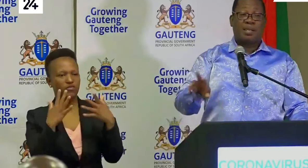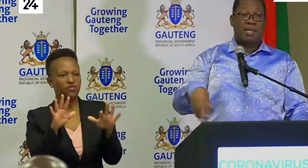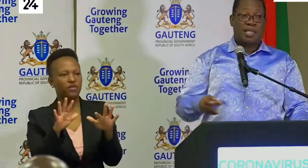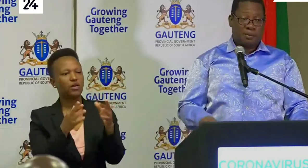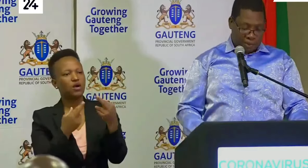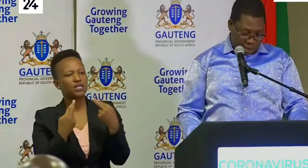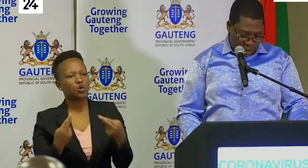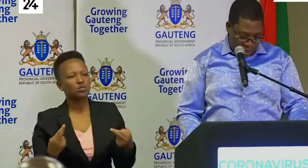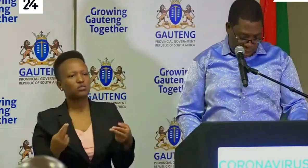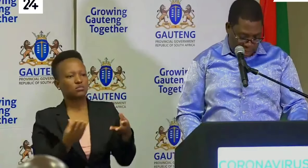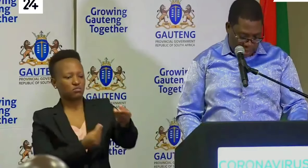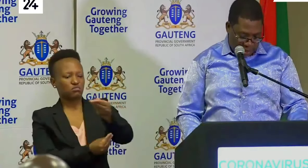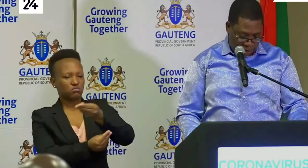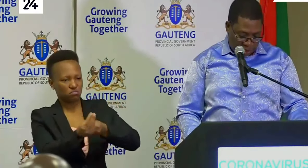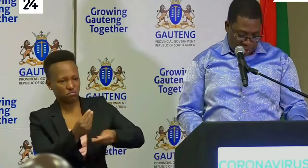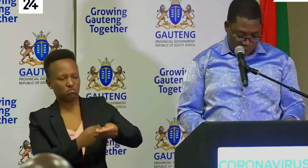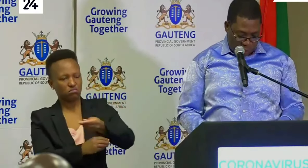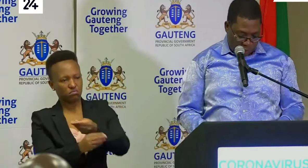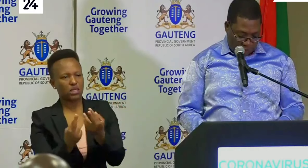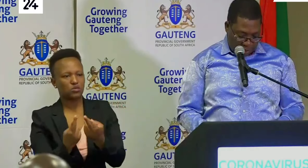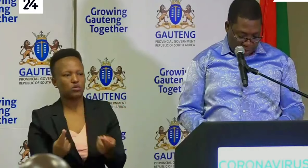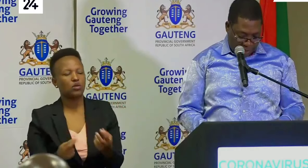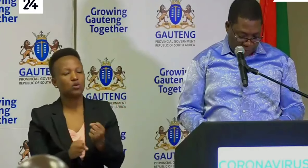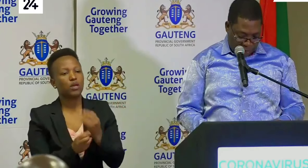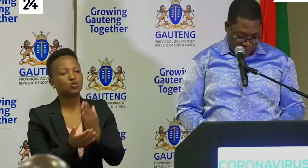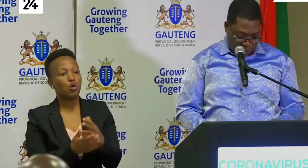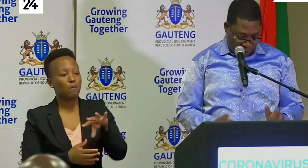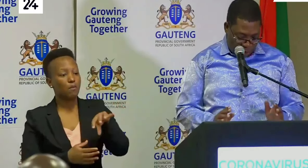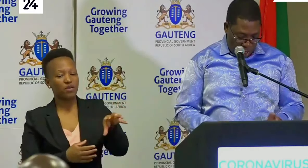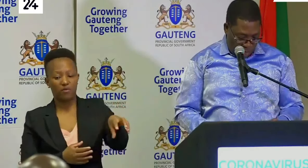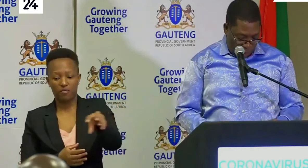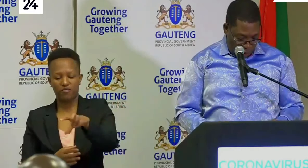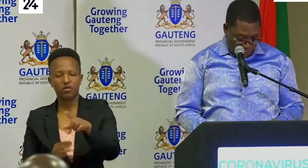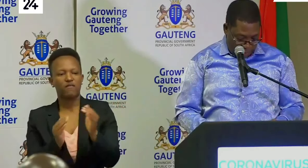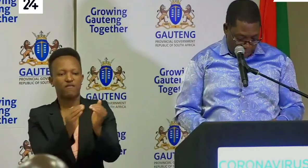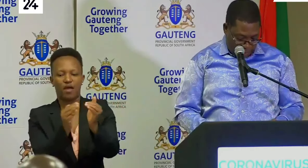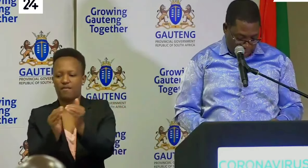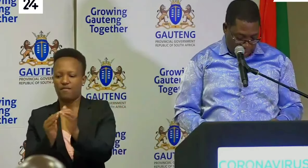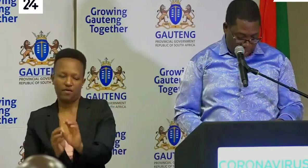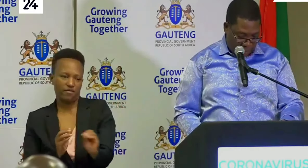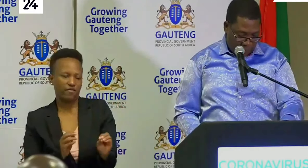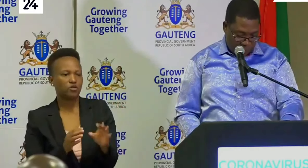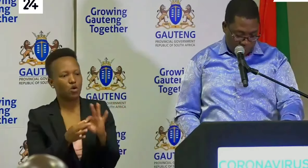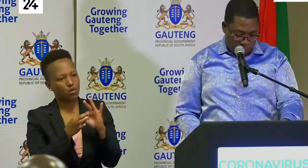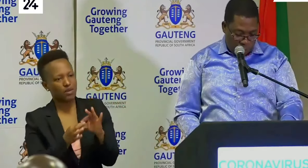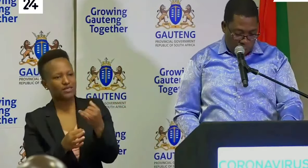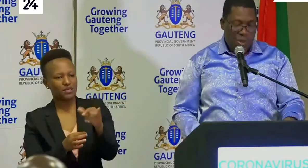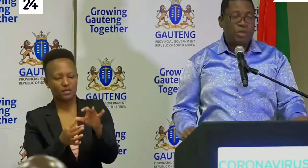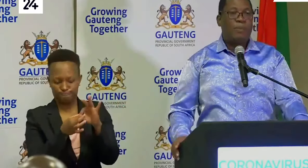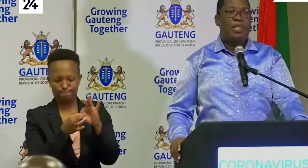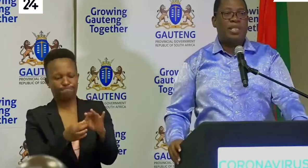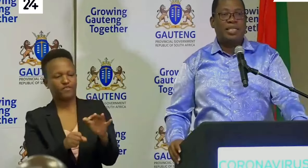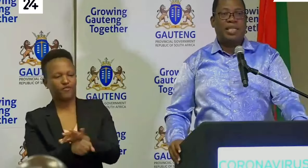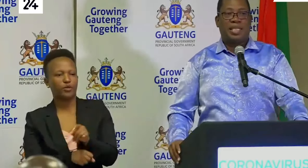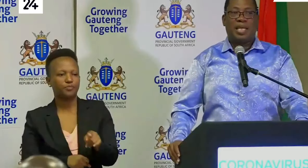amongst ourselves in the country so that no province is left behind so our commitment still stands we